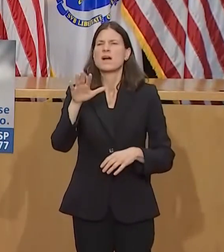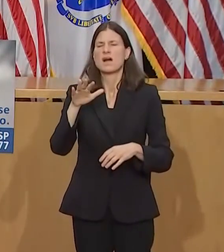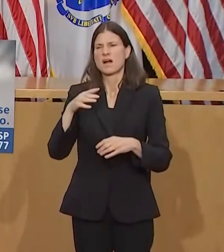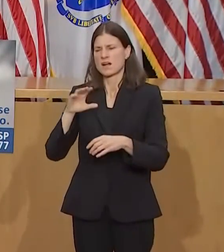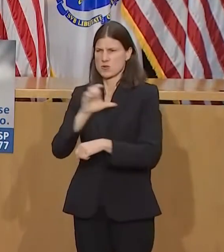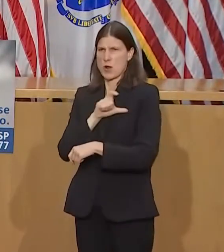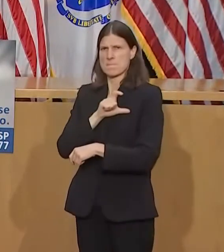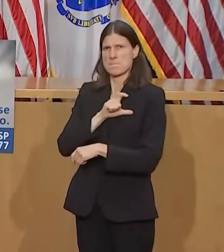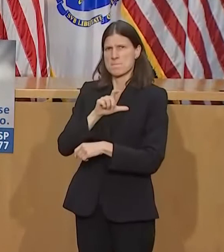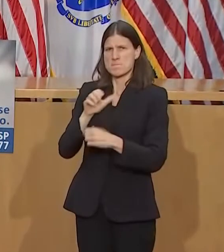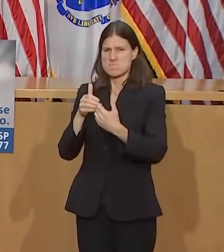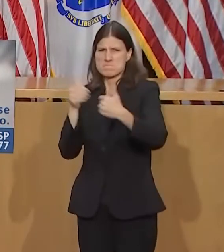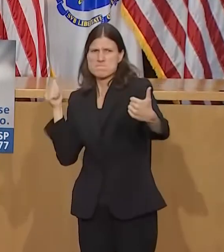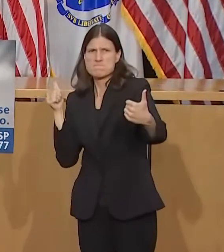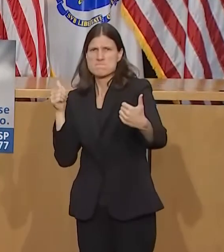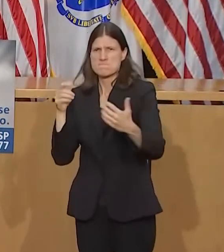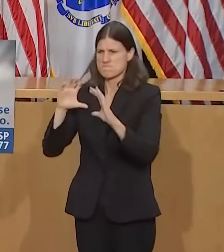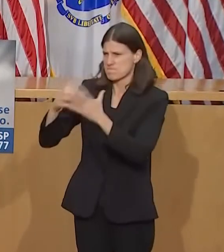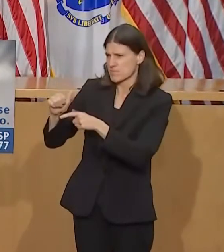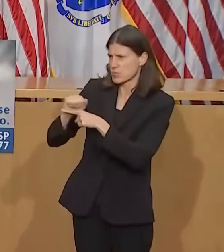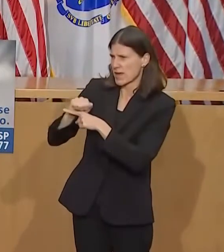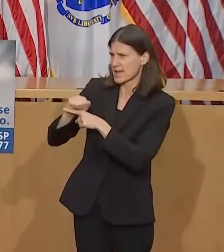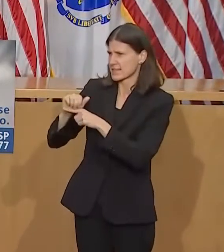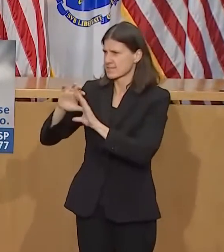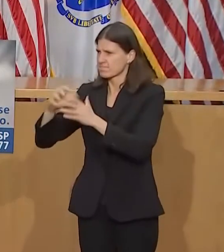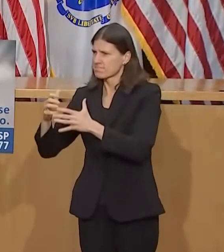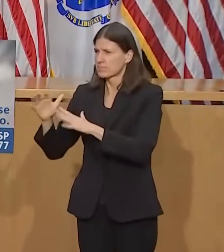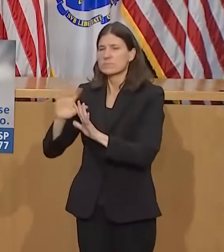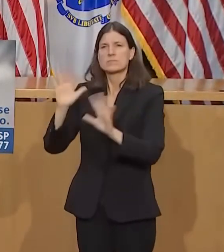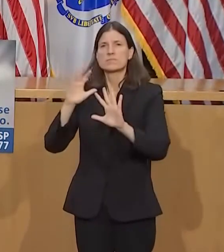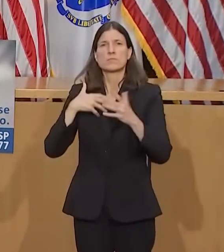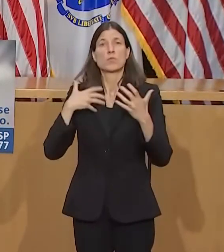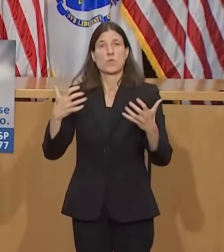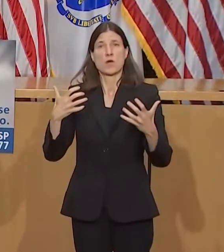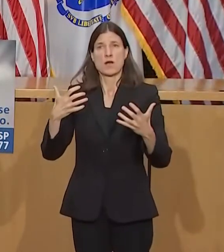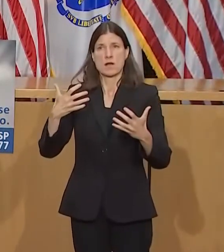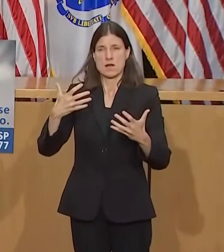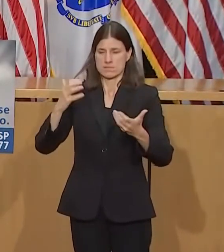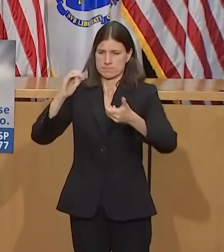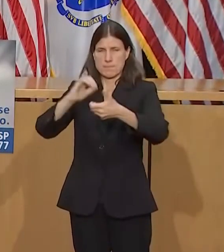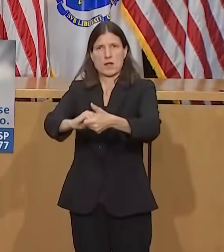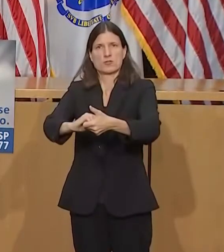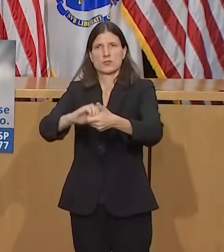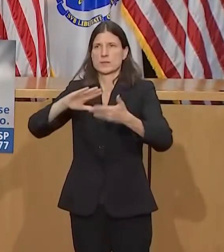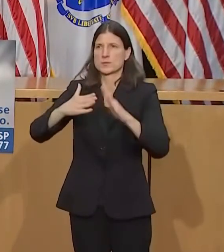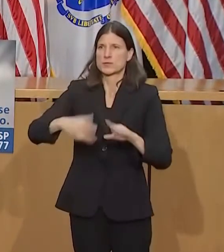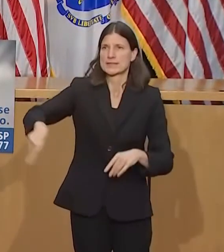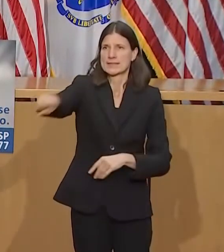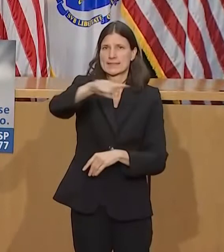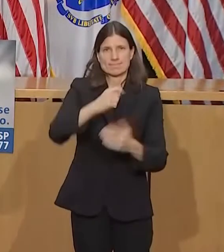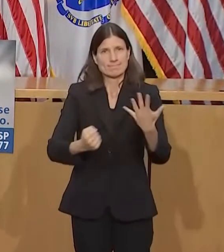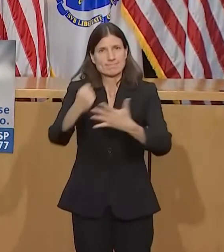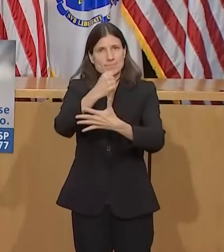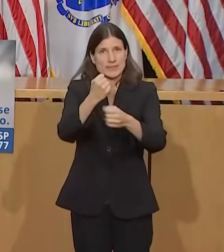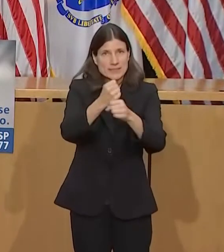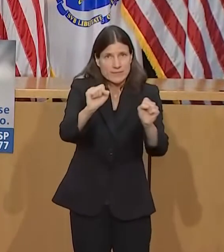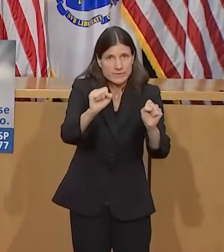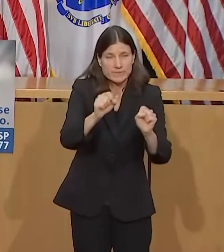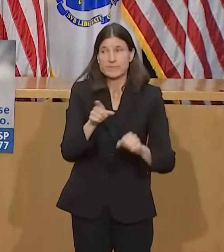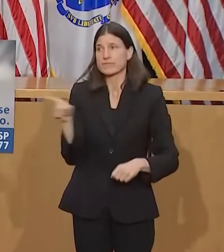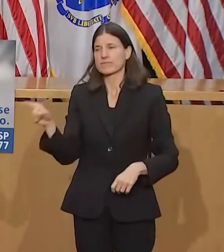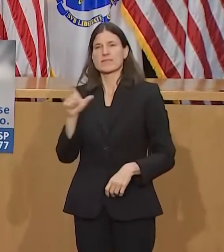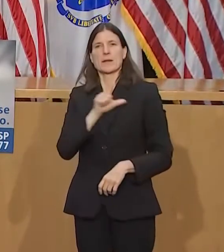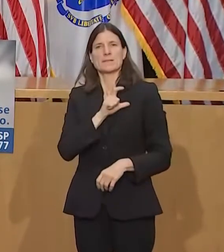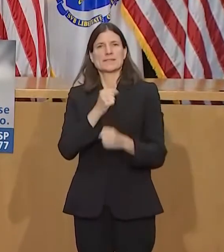turn yields high-caliber public servants for our communities. It will also enable us all, law enforcement, public officials,